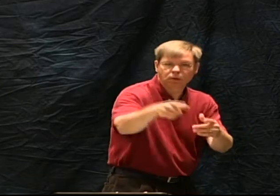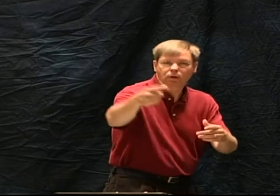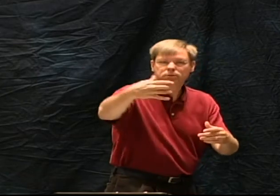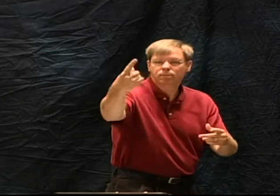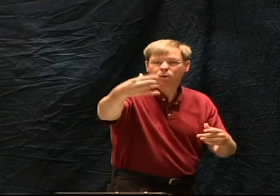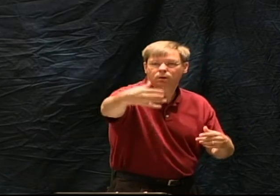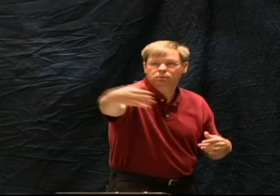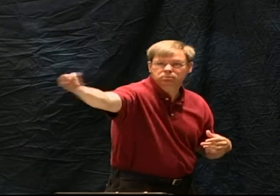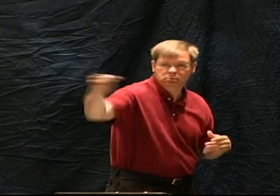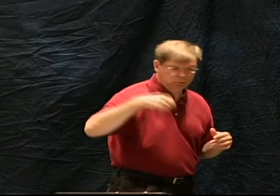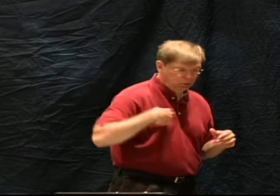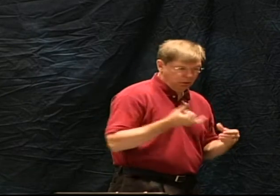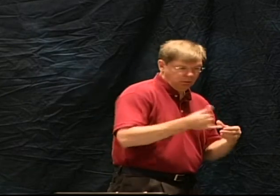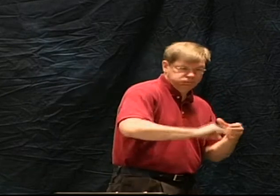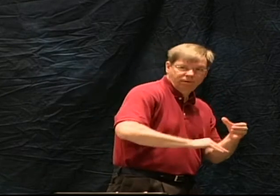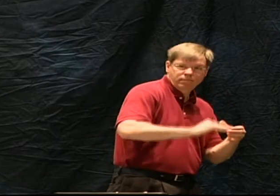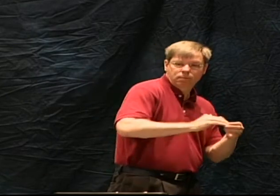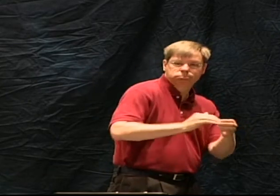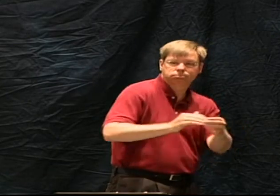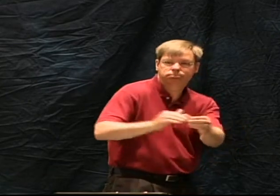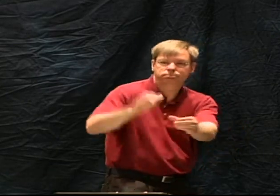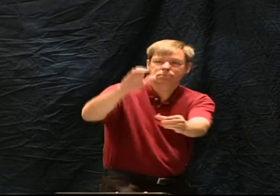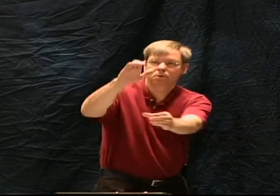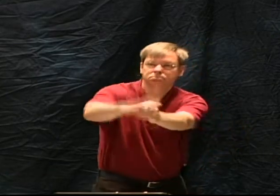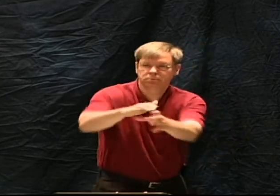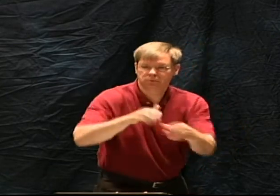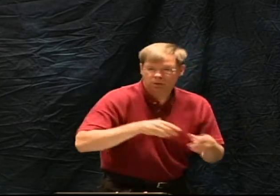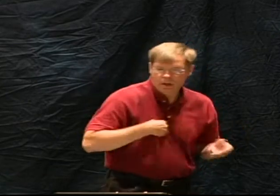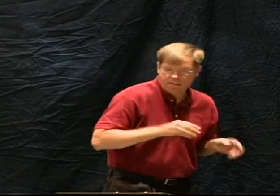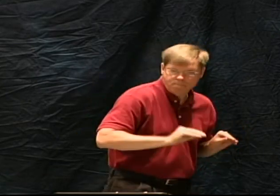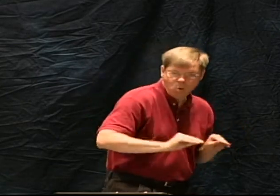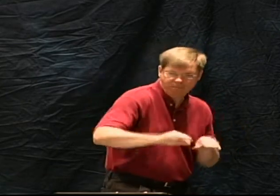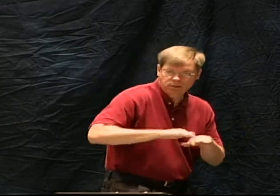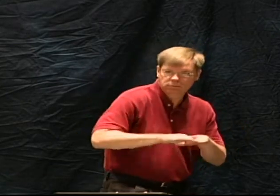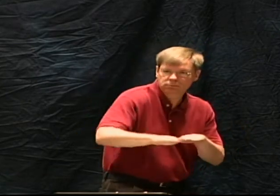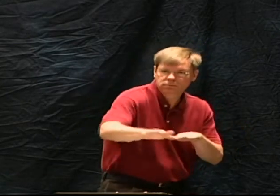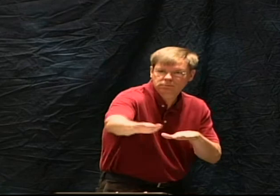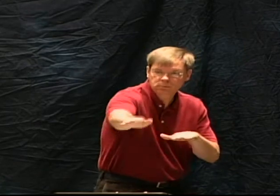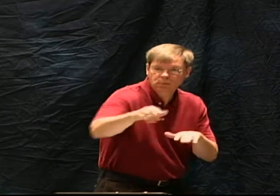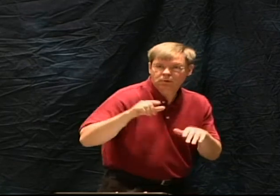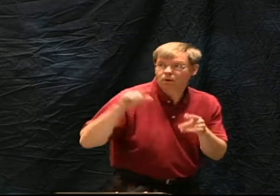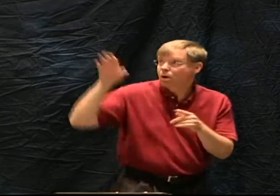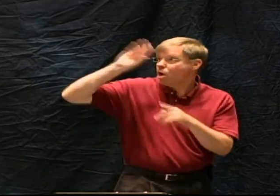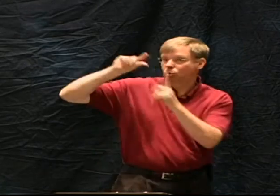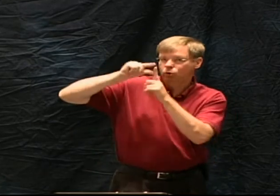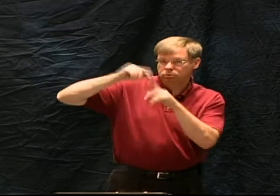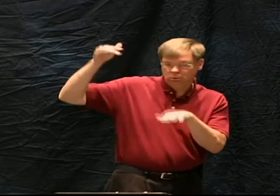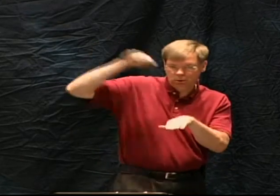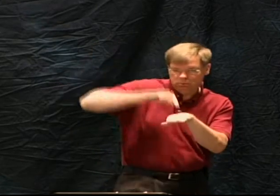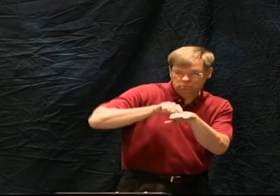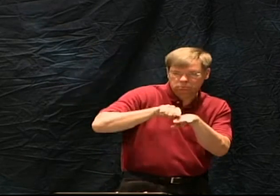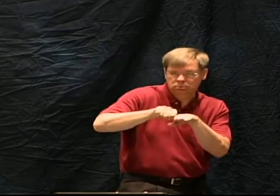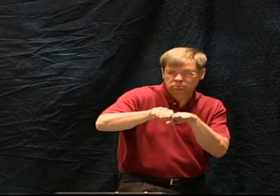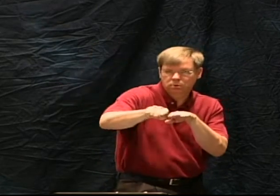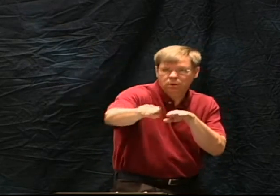conveyor belt and things move along that conveyor belt from one part to another and in the same way